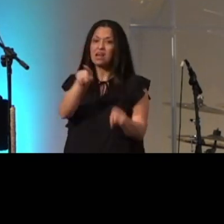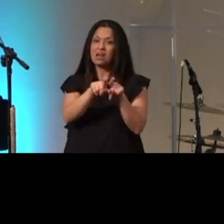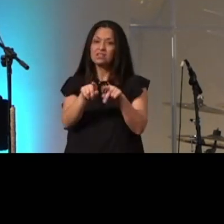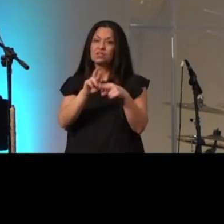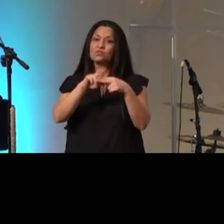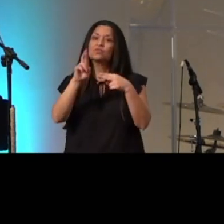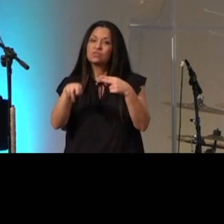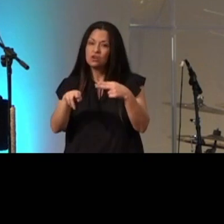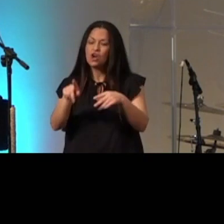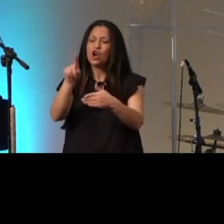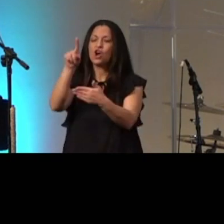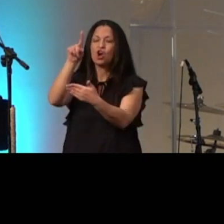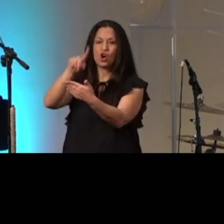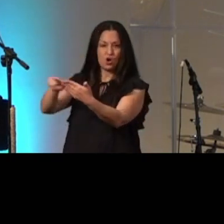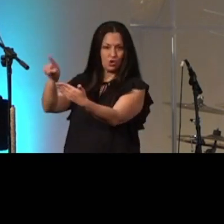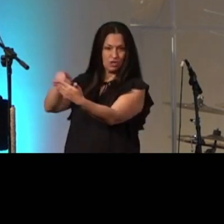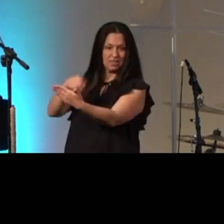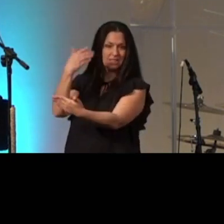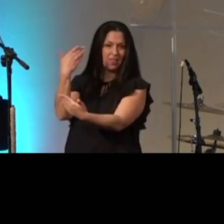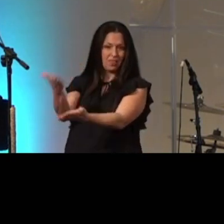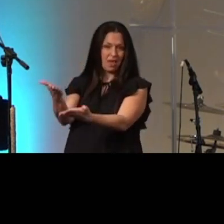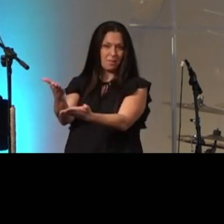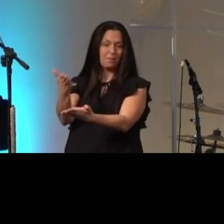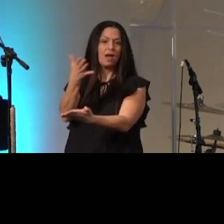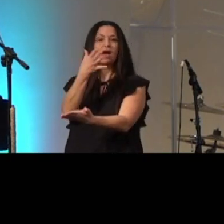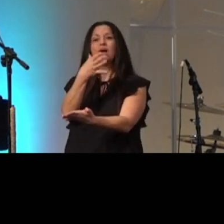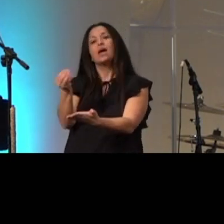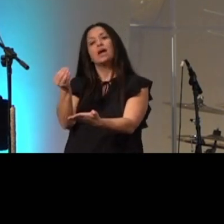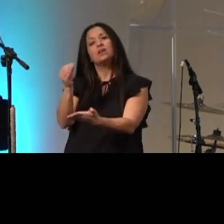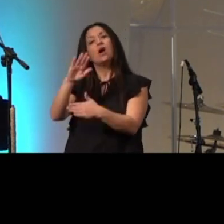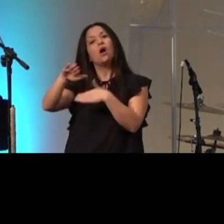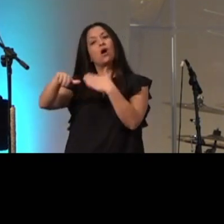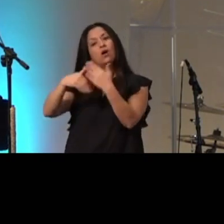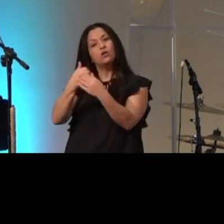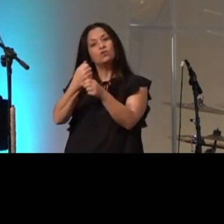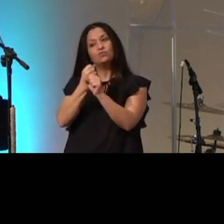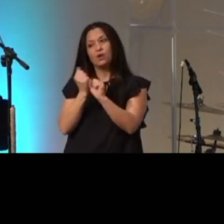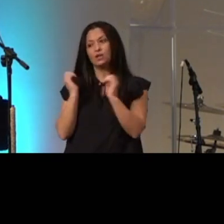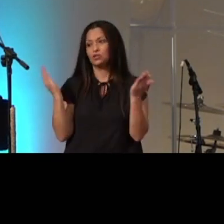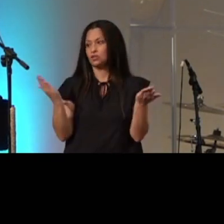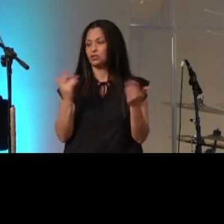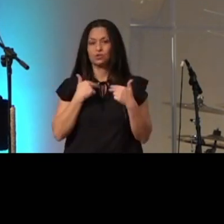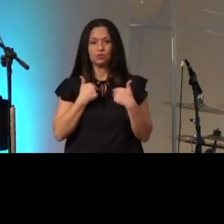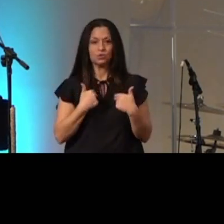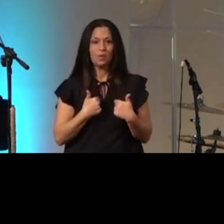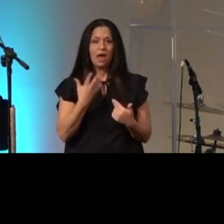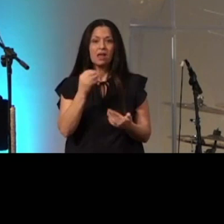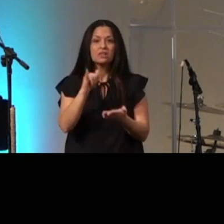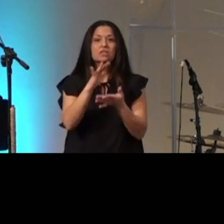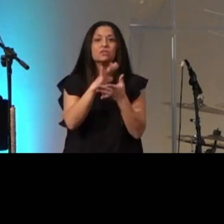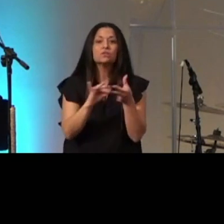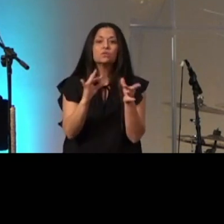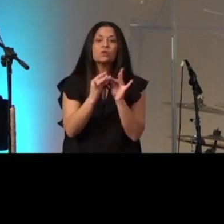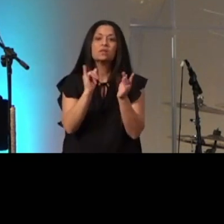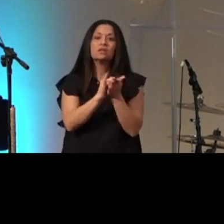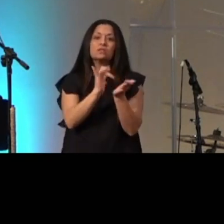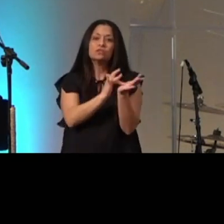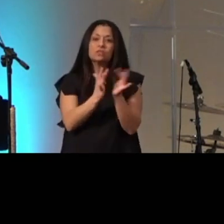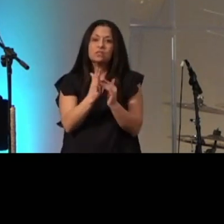and all creation and the story the story the that jesus tells